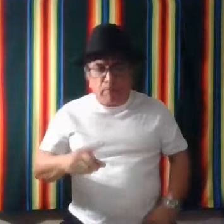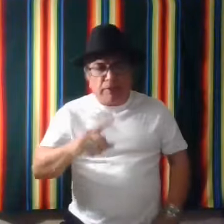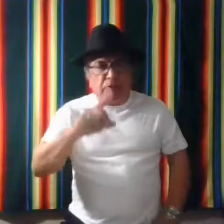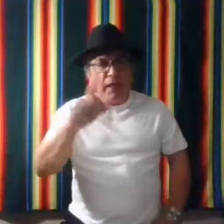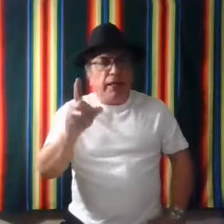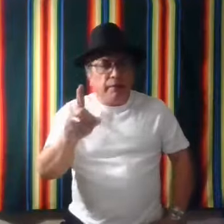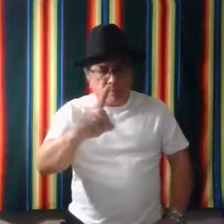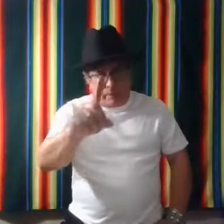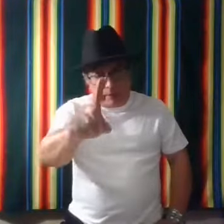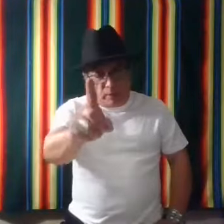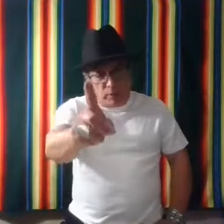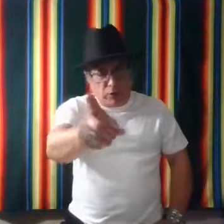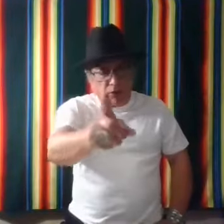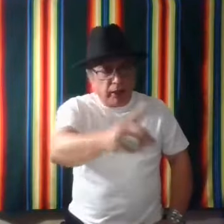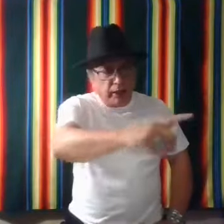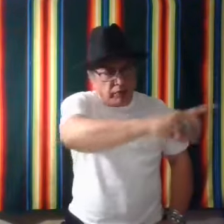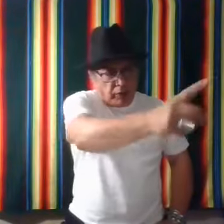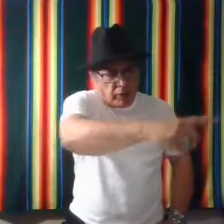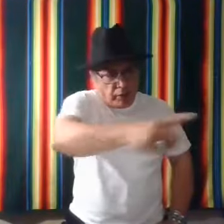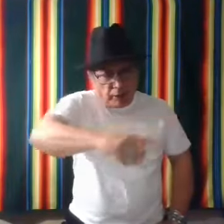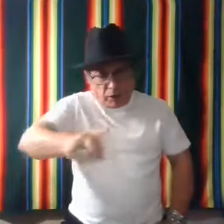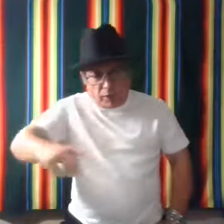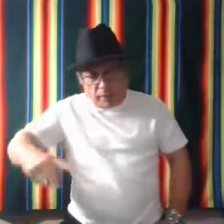snake, we'll use the index finger and do that.